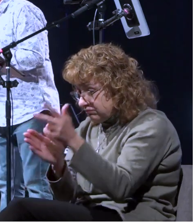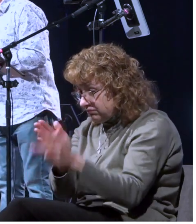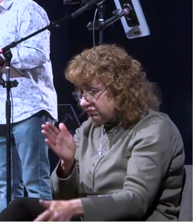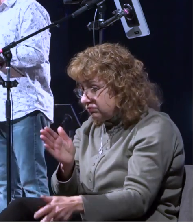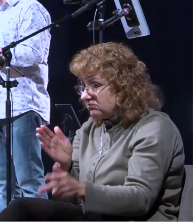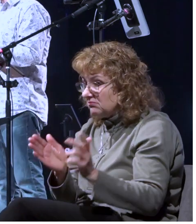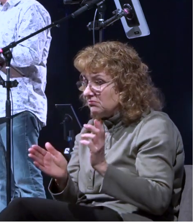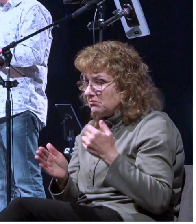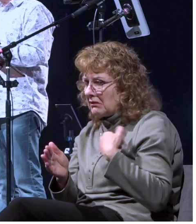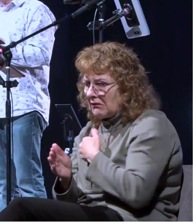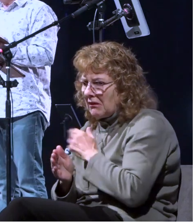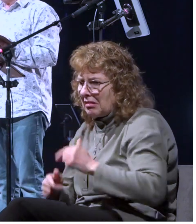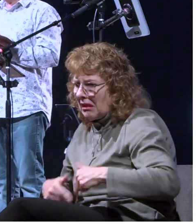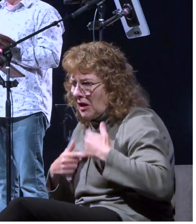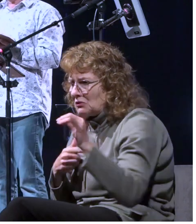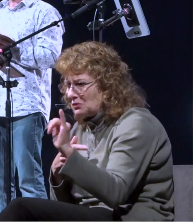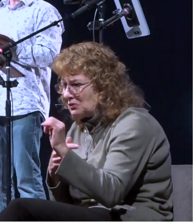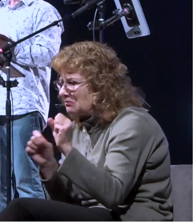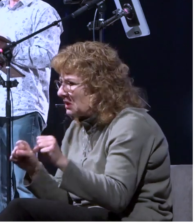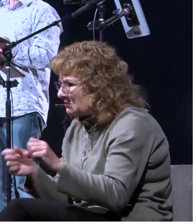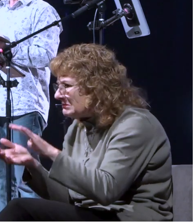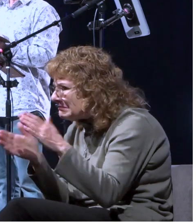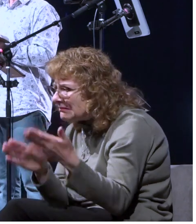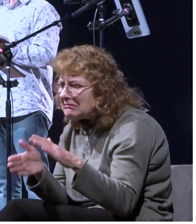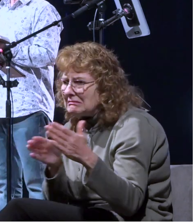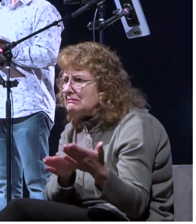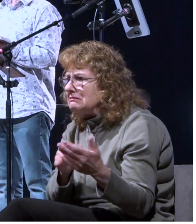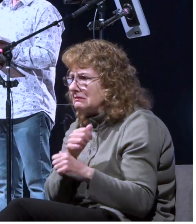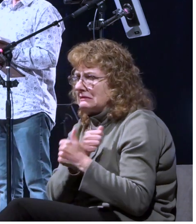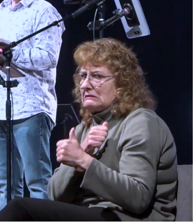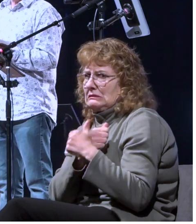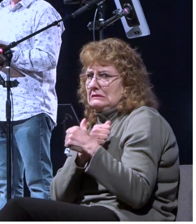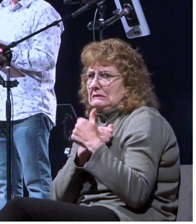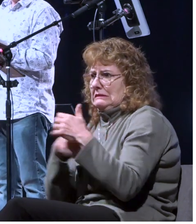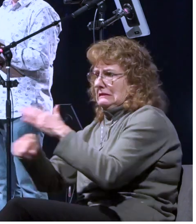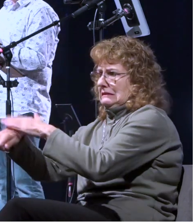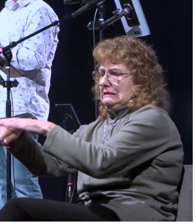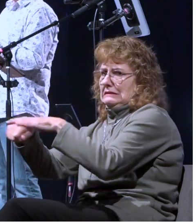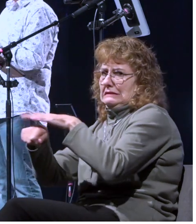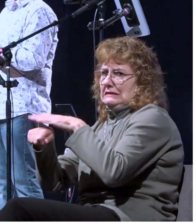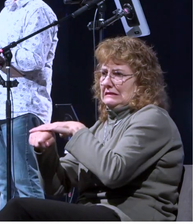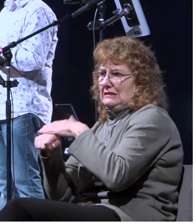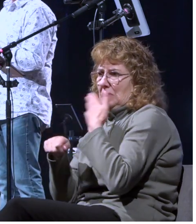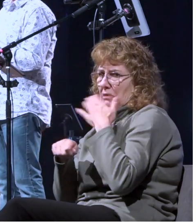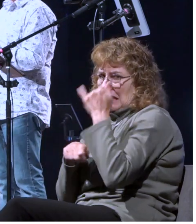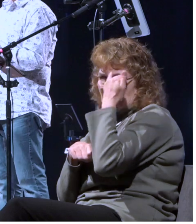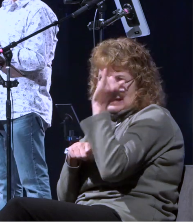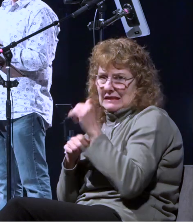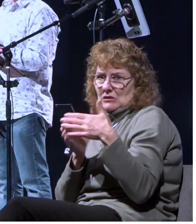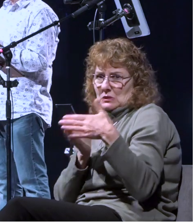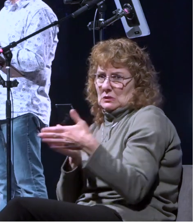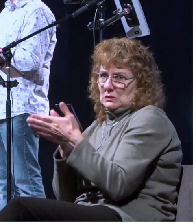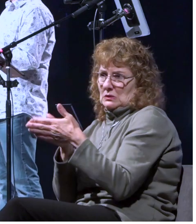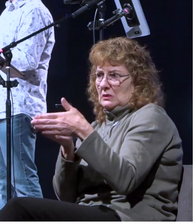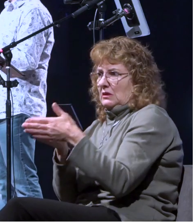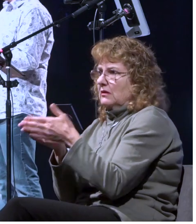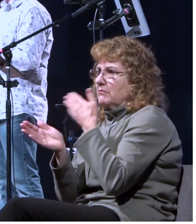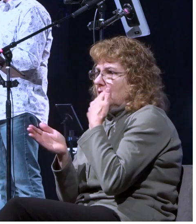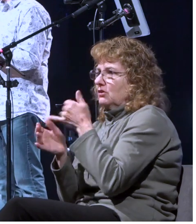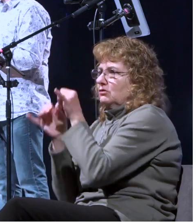lives in other words what paul is saying here is hey i think sailing's a bad idea we ought to just winter down here at fair havens